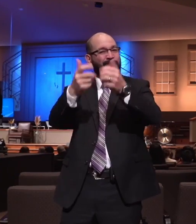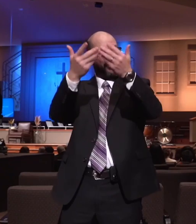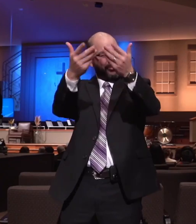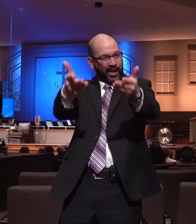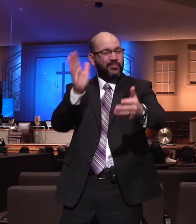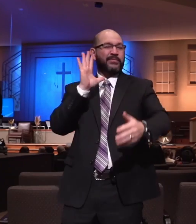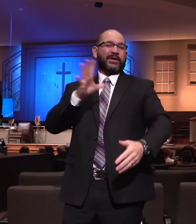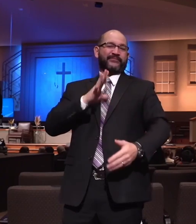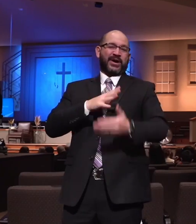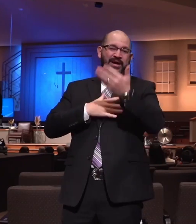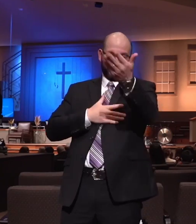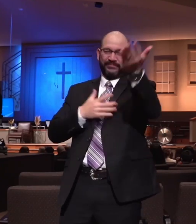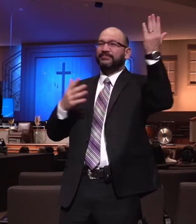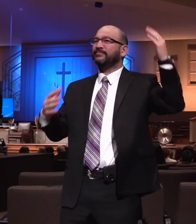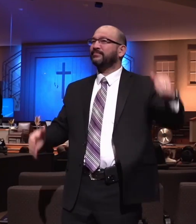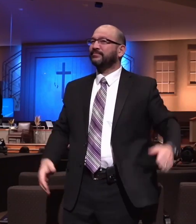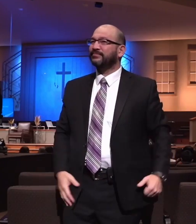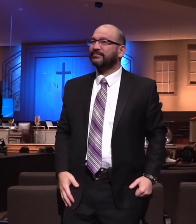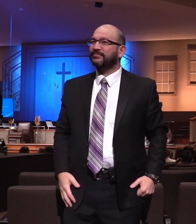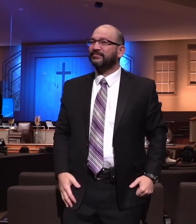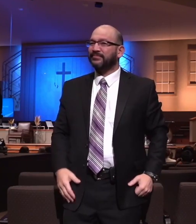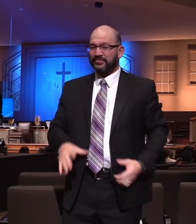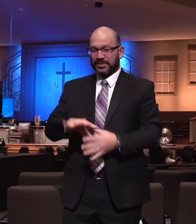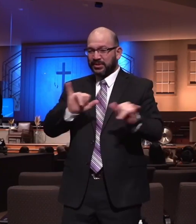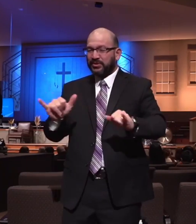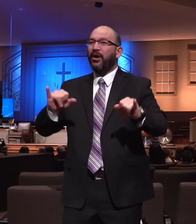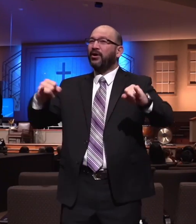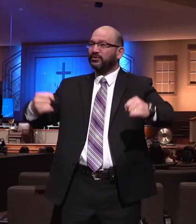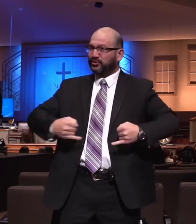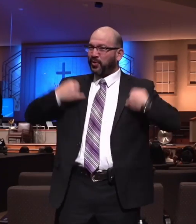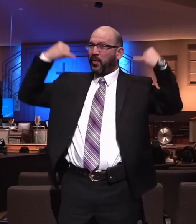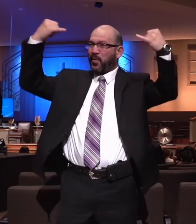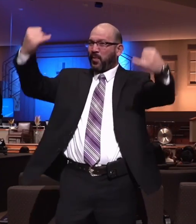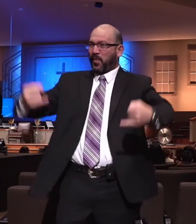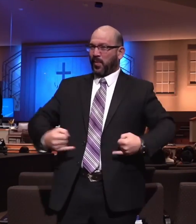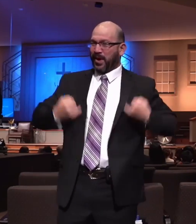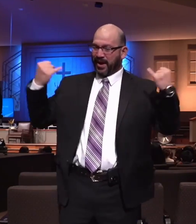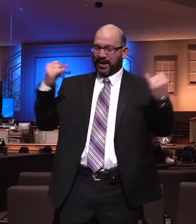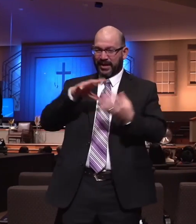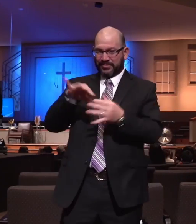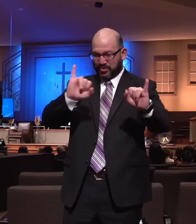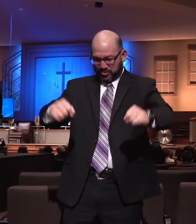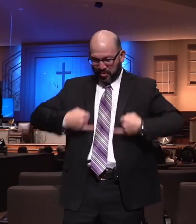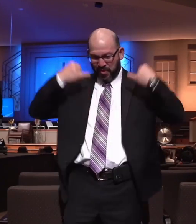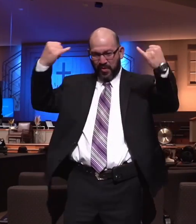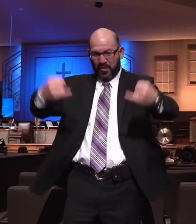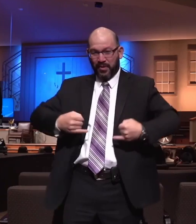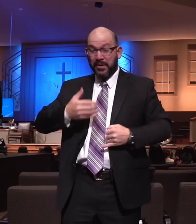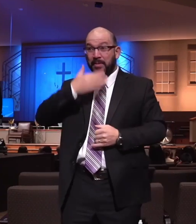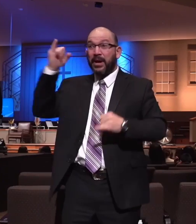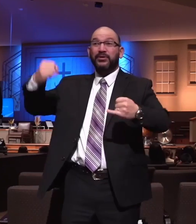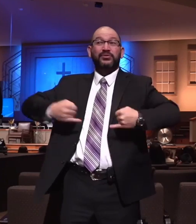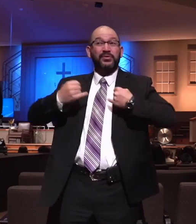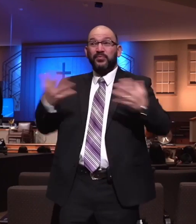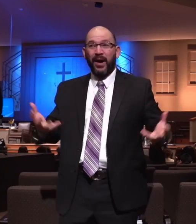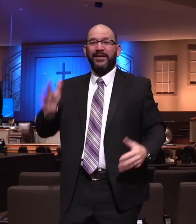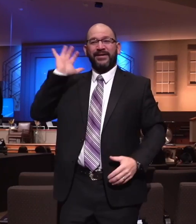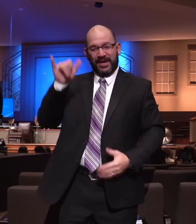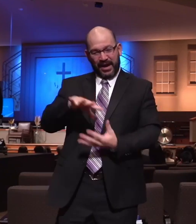It's a spiritual, it's an eternal kind of rejoicing. And the greatest type of rejoicing is when people get